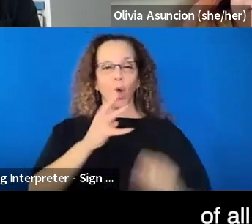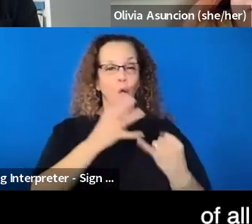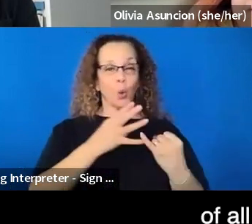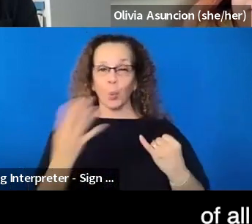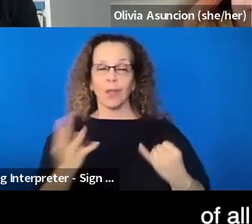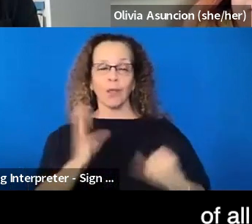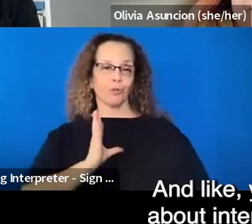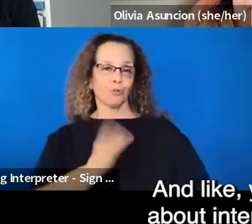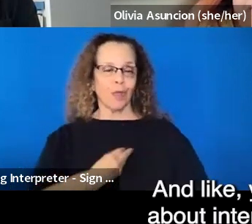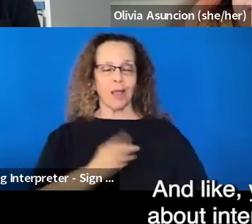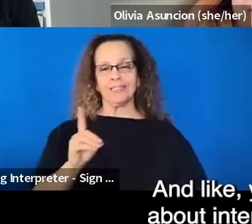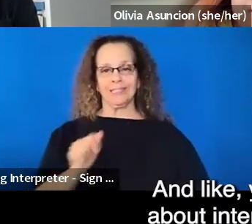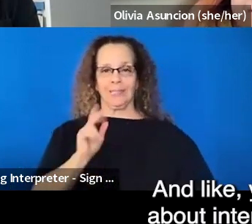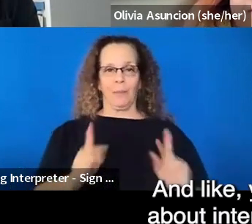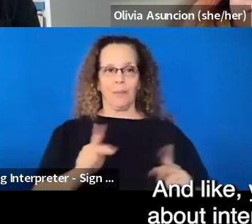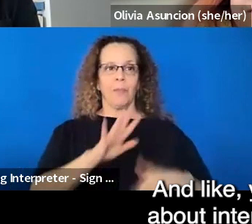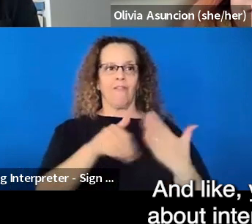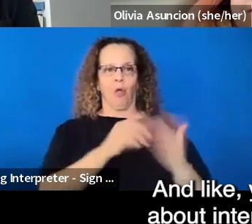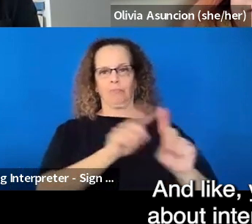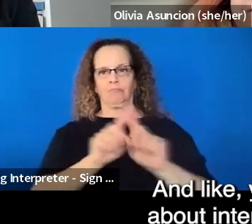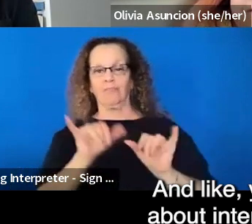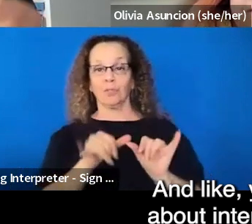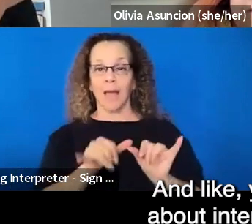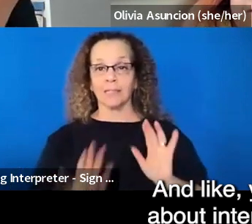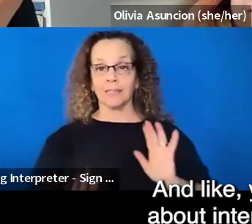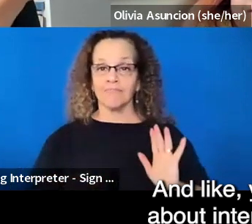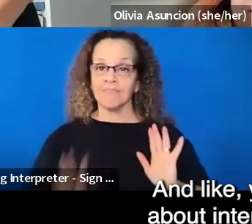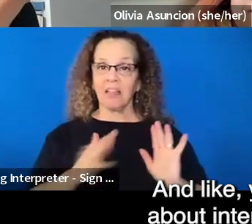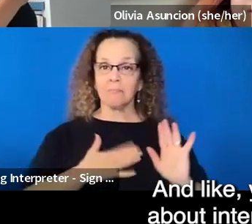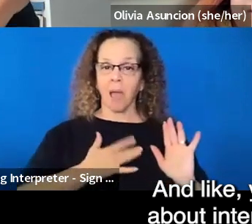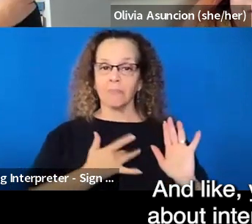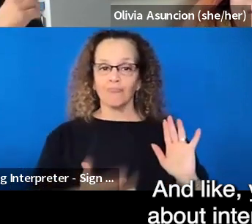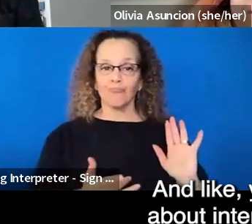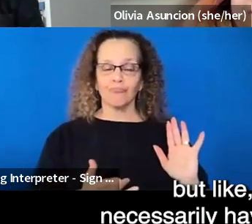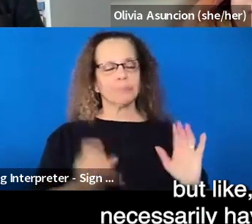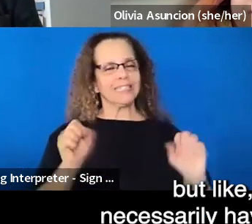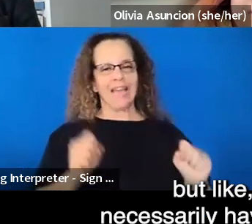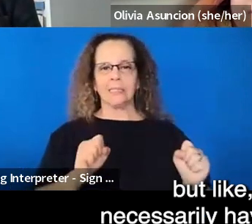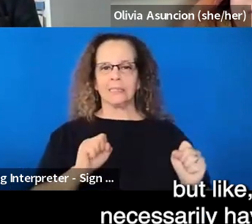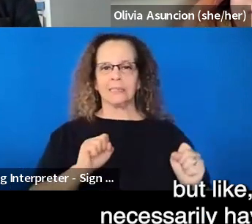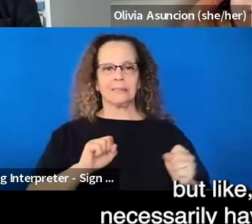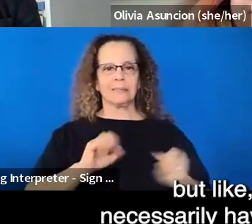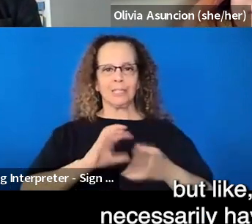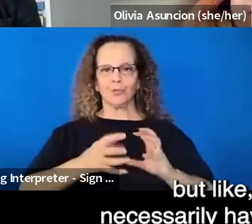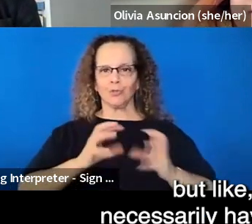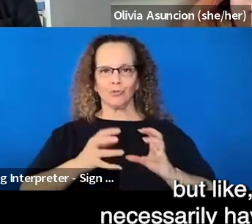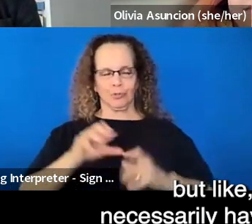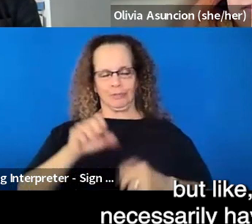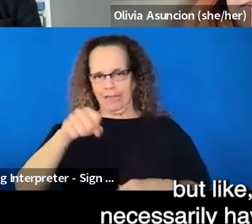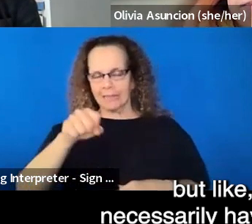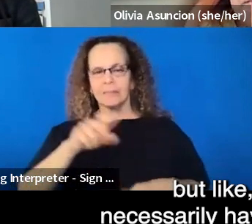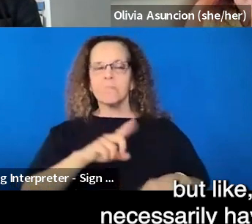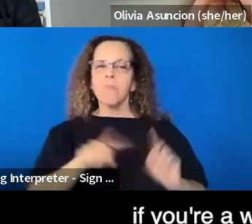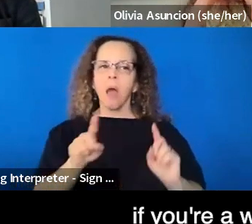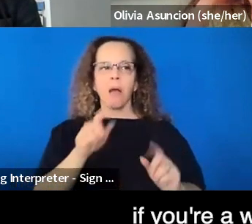sizes. And like, yes, I am all about intersectionality, but like, it doesn't necessarily have